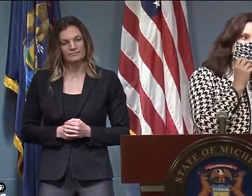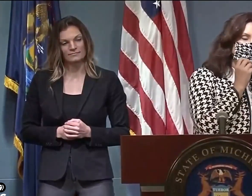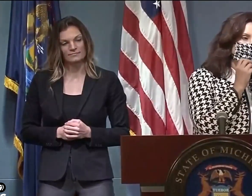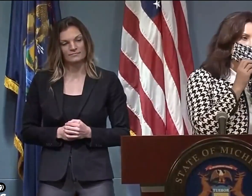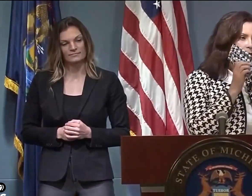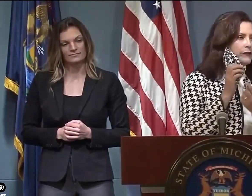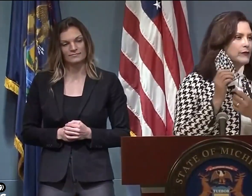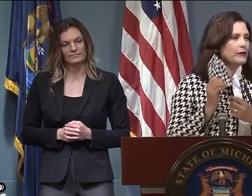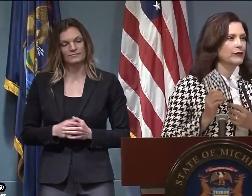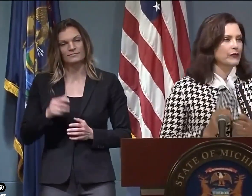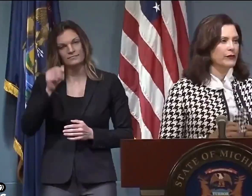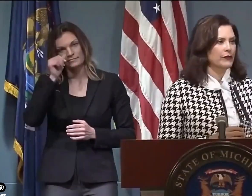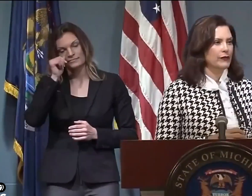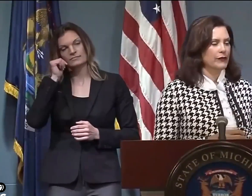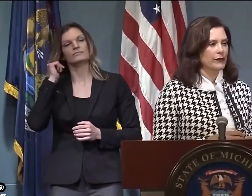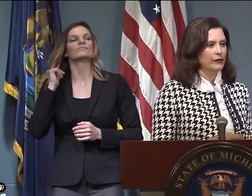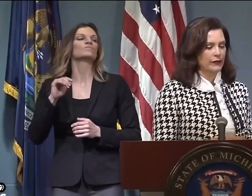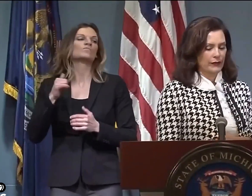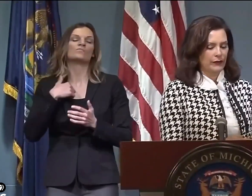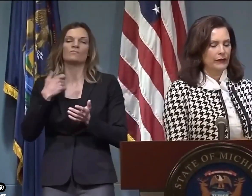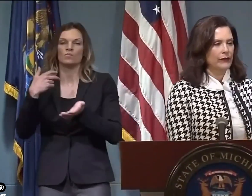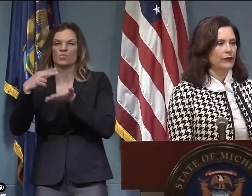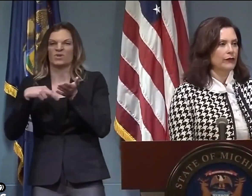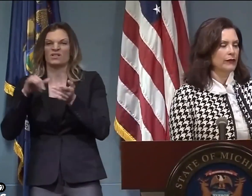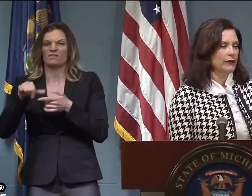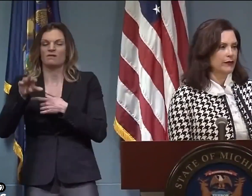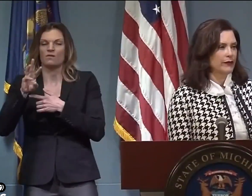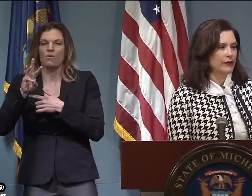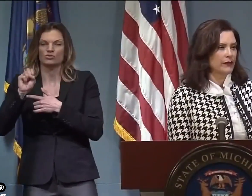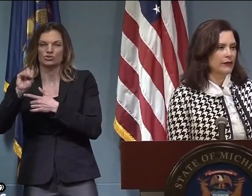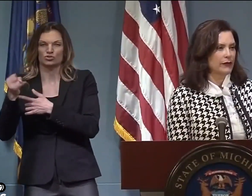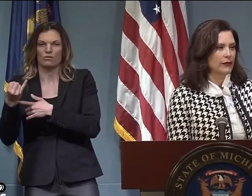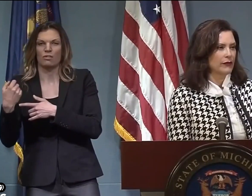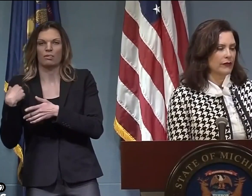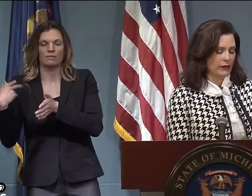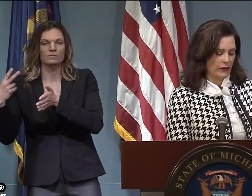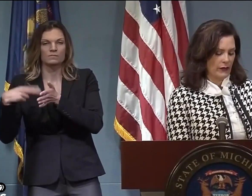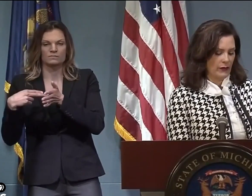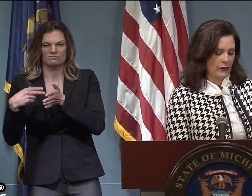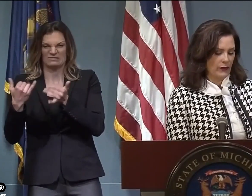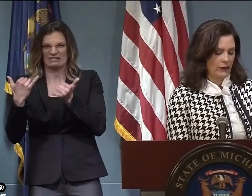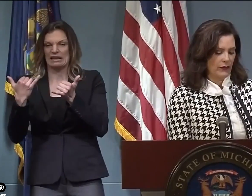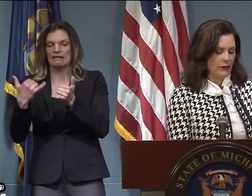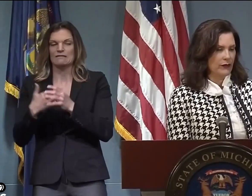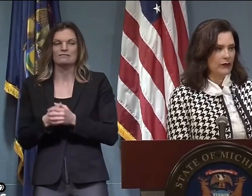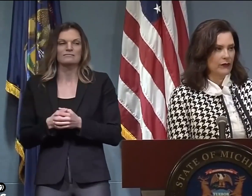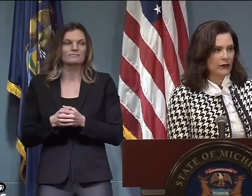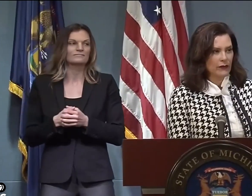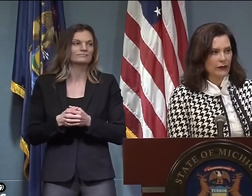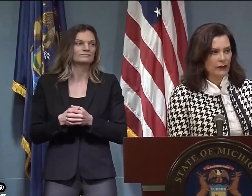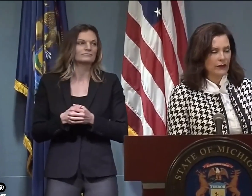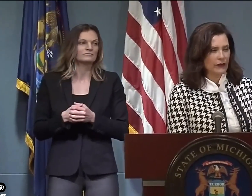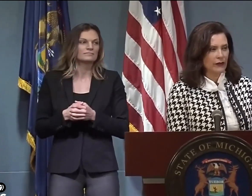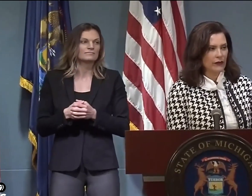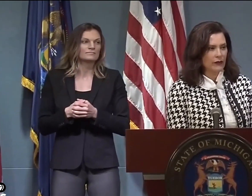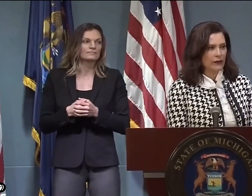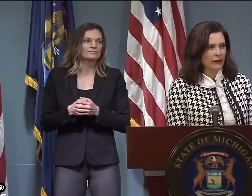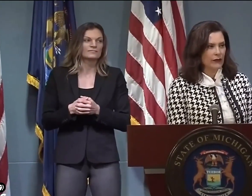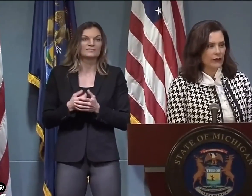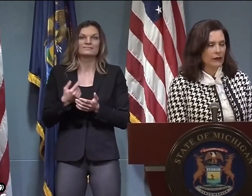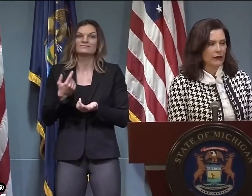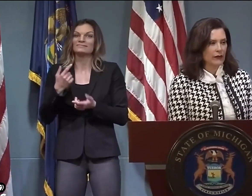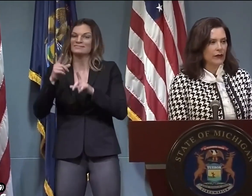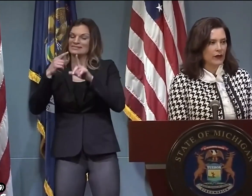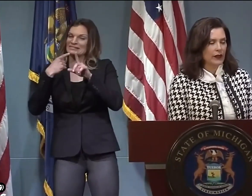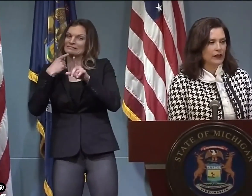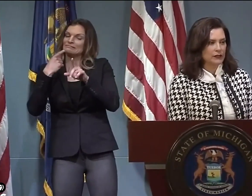So, and I'm taking this from a Wall Street Journal piece that was published today. And it